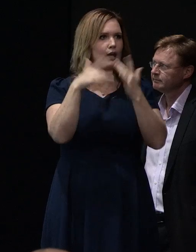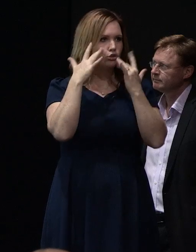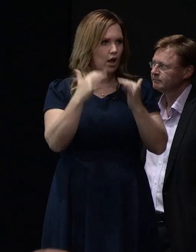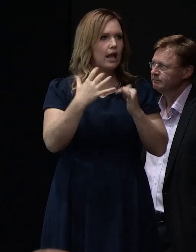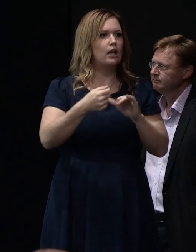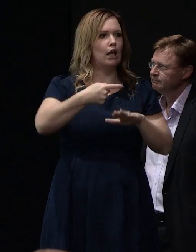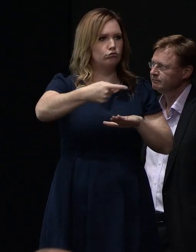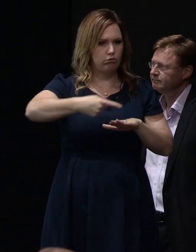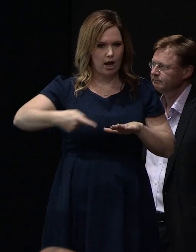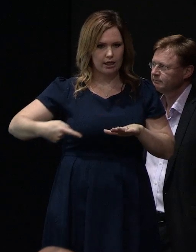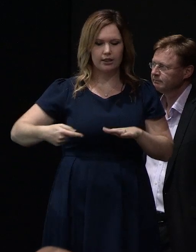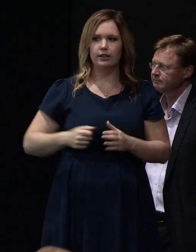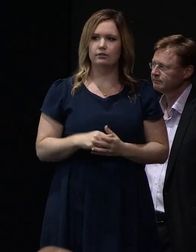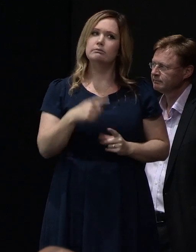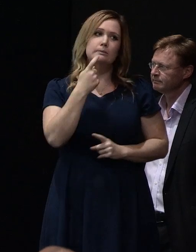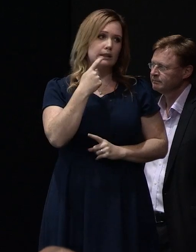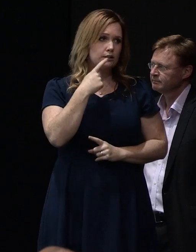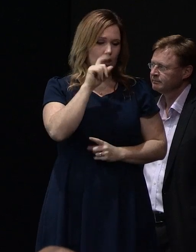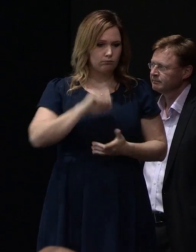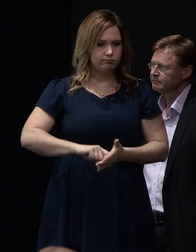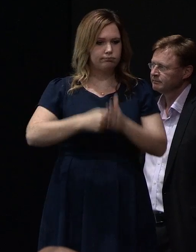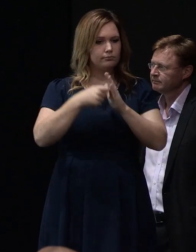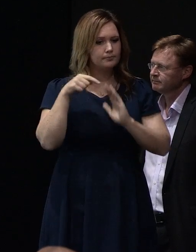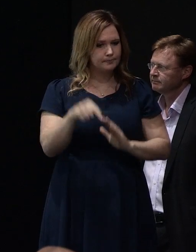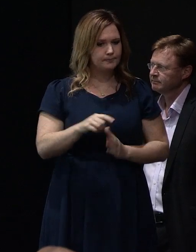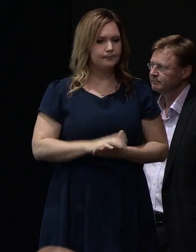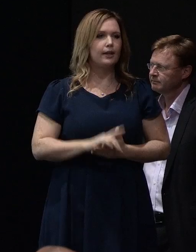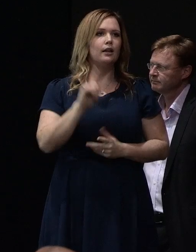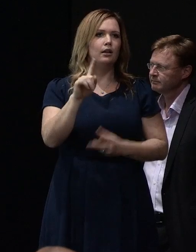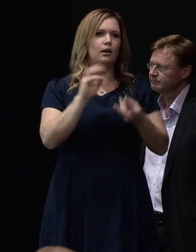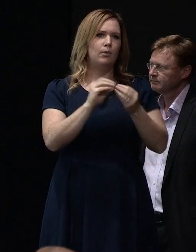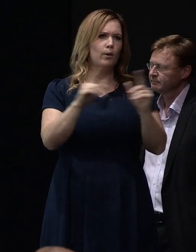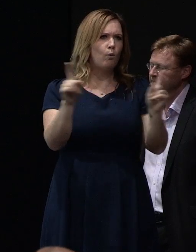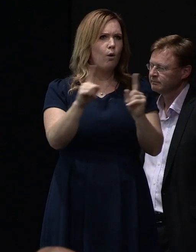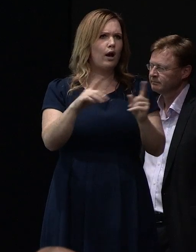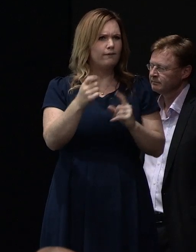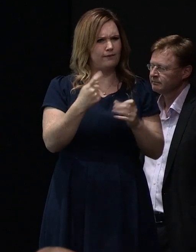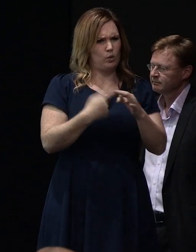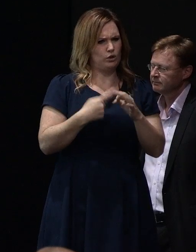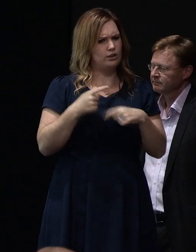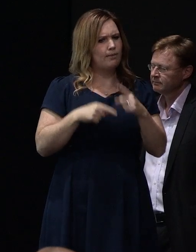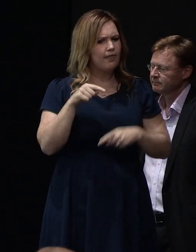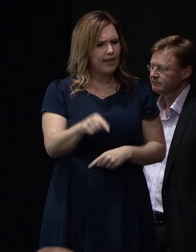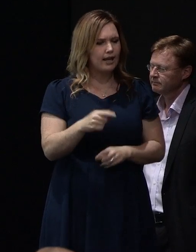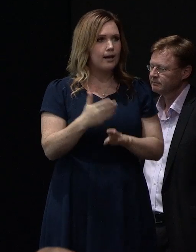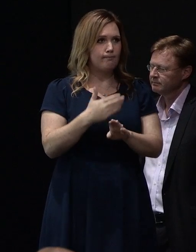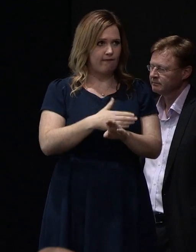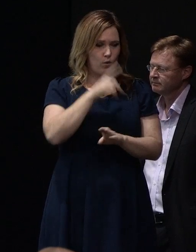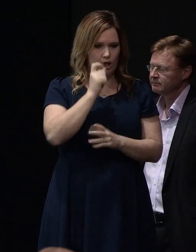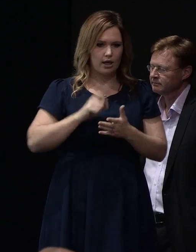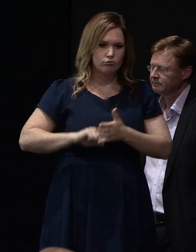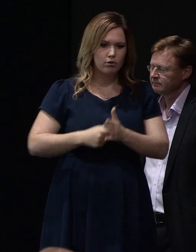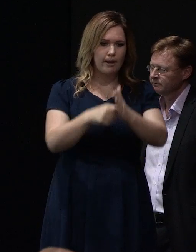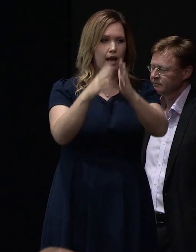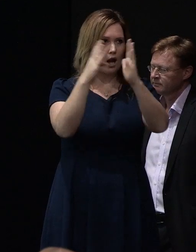cracks, which could be easily repaired. However, a number of questions were raised. Before we could fix these and repair these